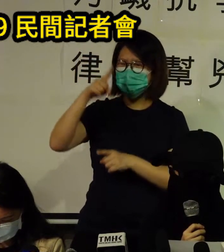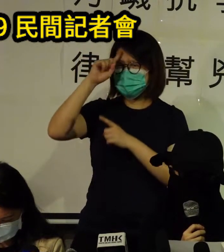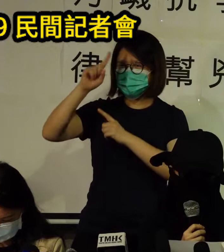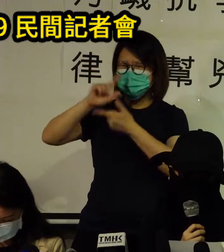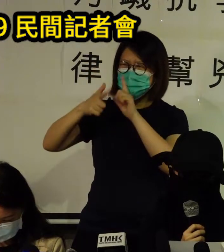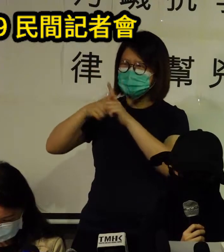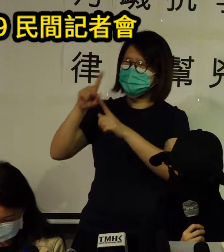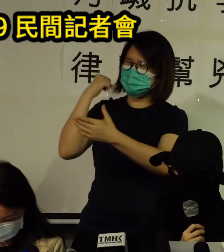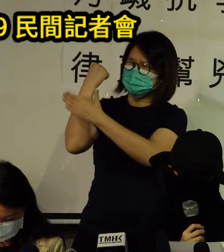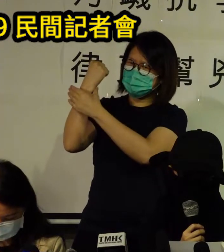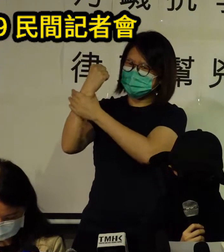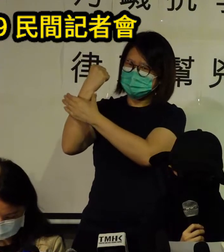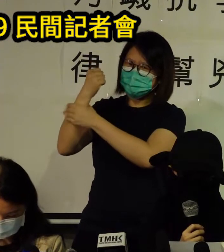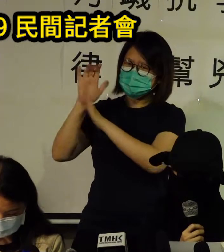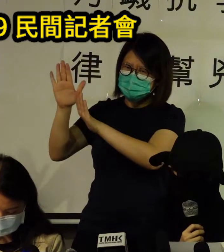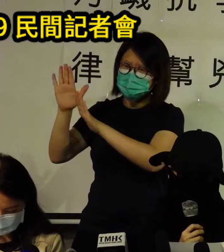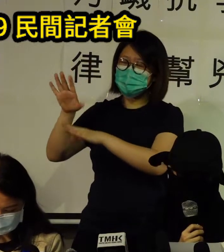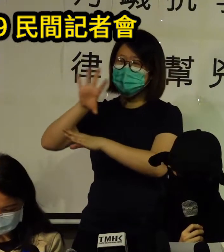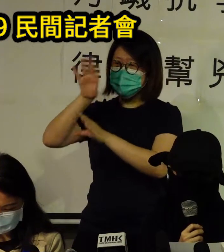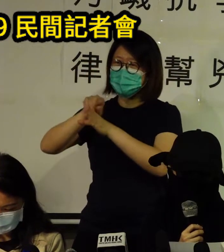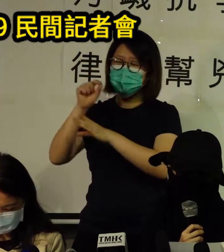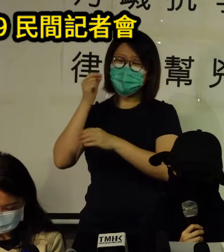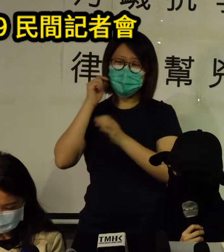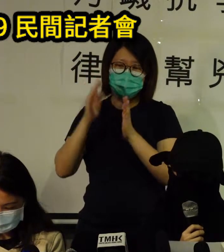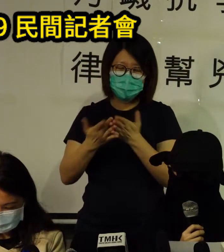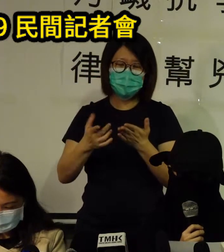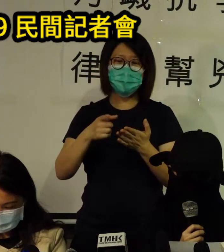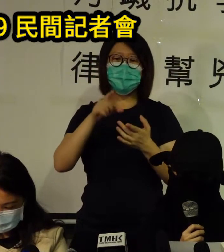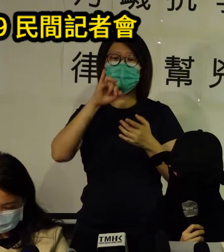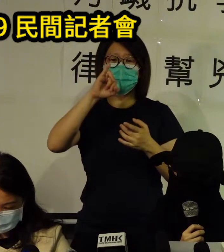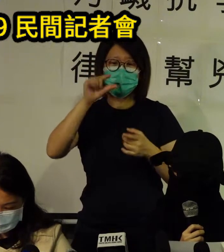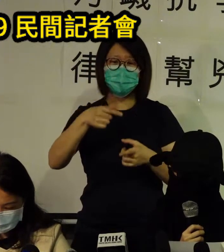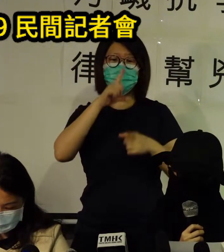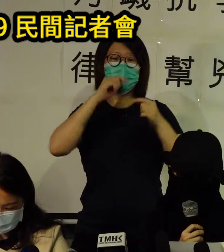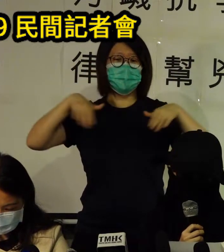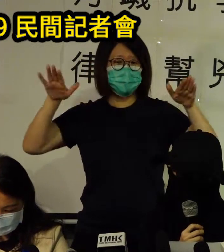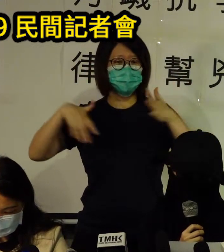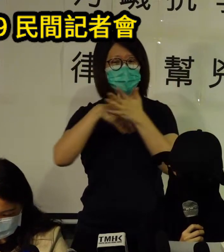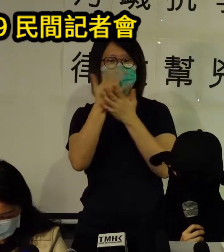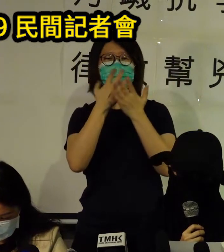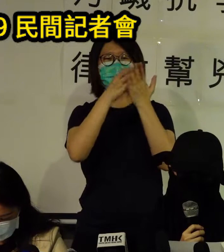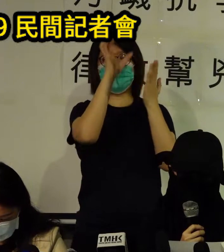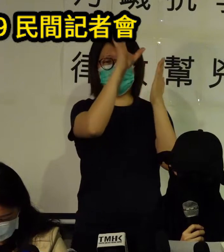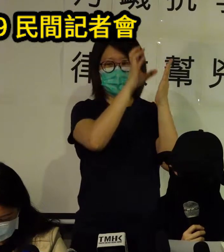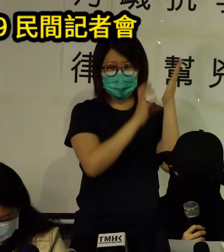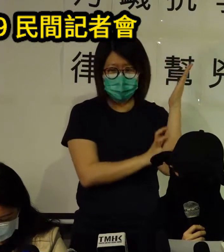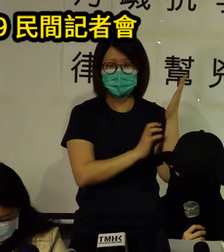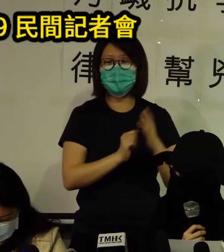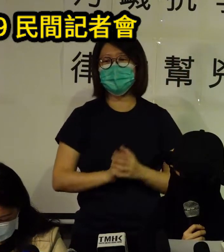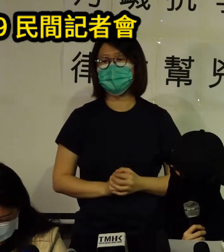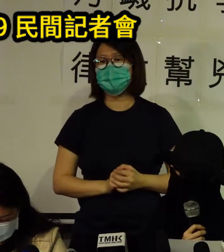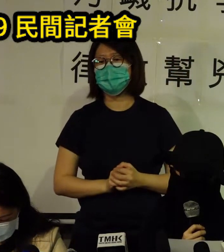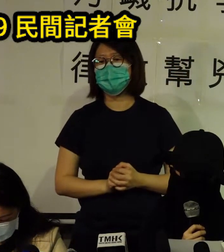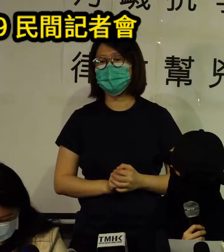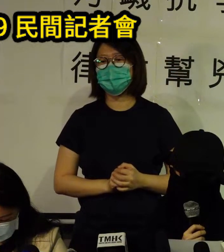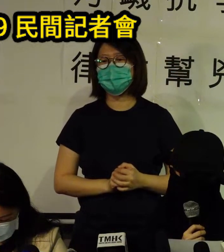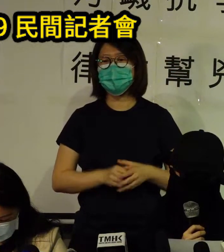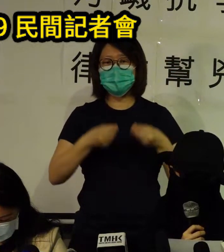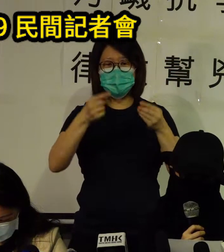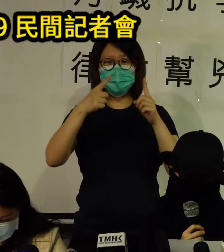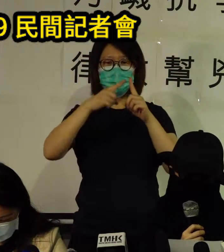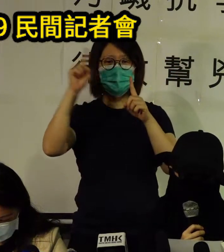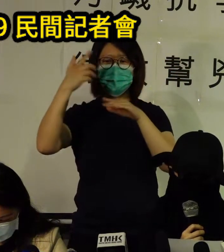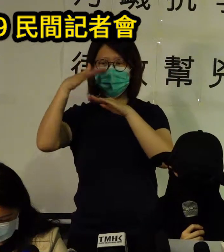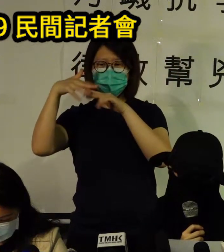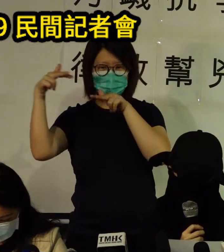long been sharpening its sword and is actively looking out for opportunities to kill off voices of dissent